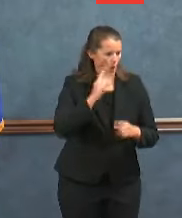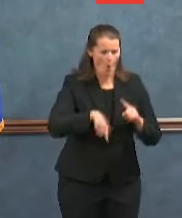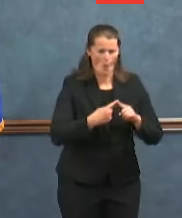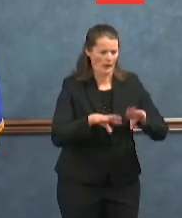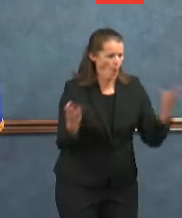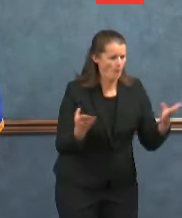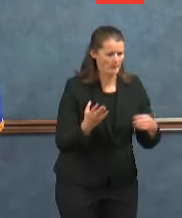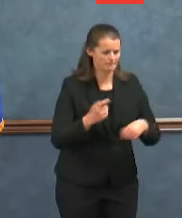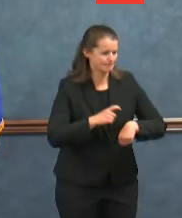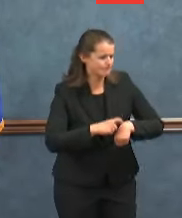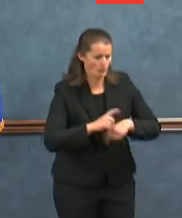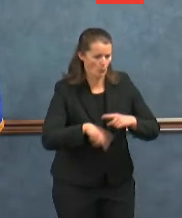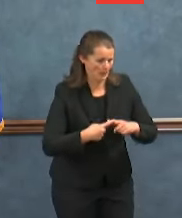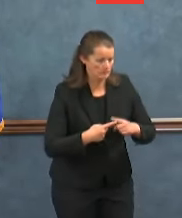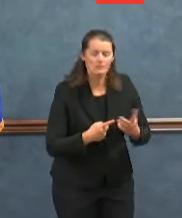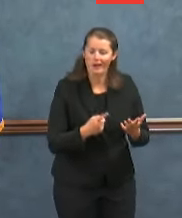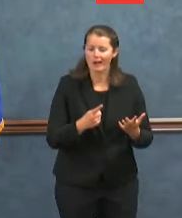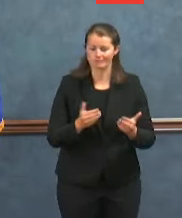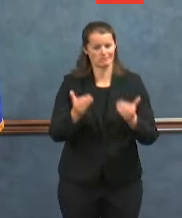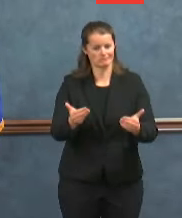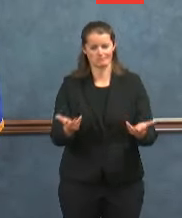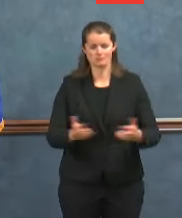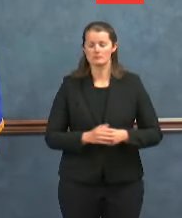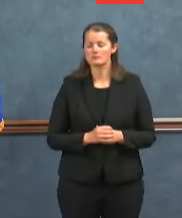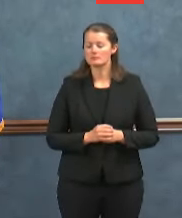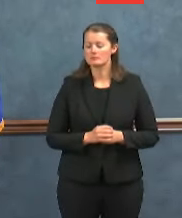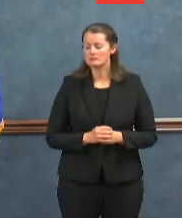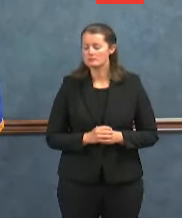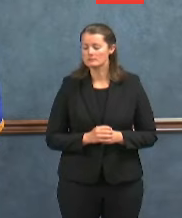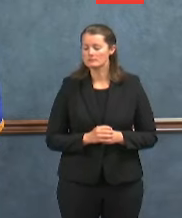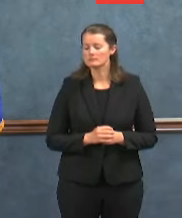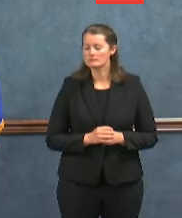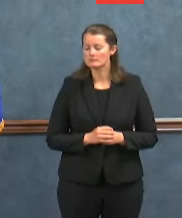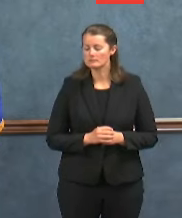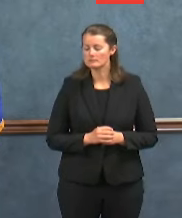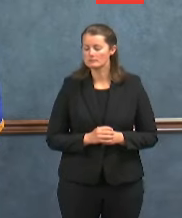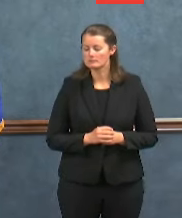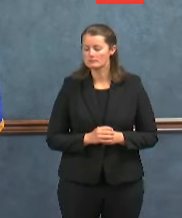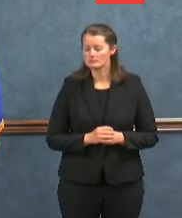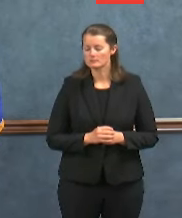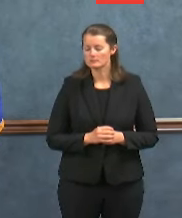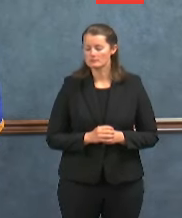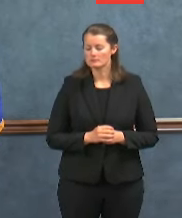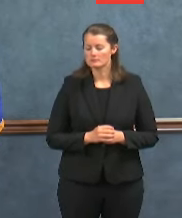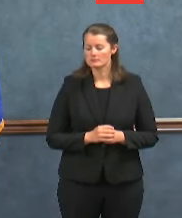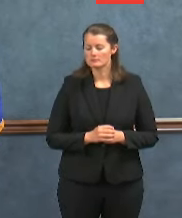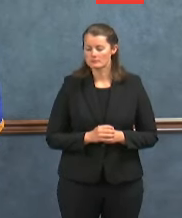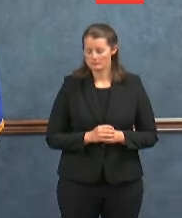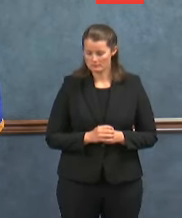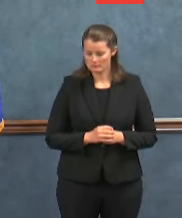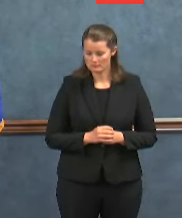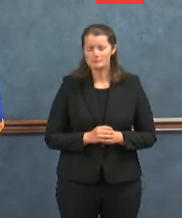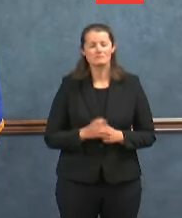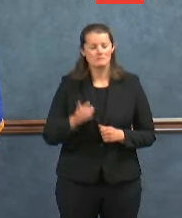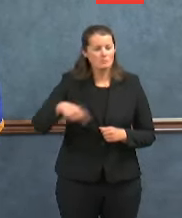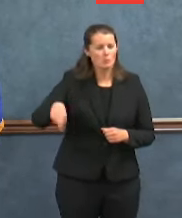I'm pleased to announce as a result of the event and cooperating and doing so well in the social distancing wearing masks that